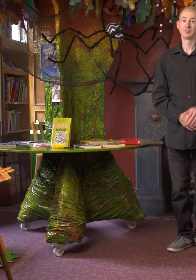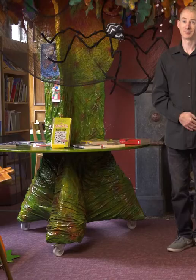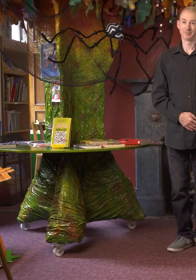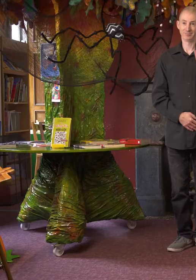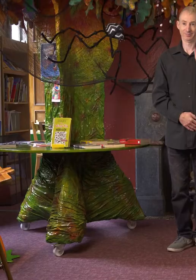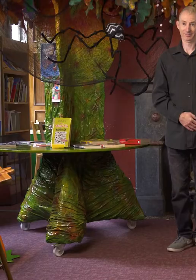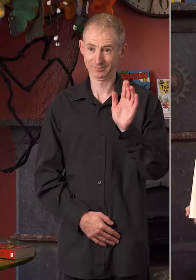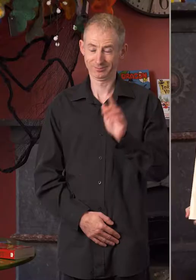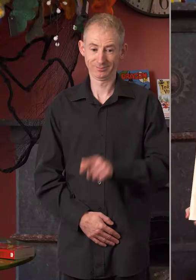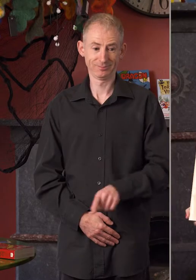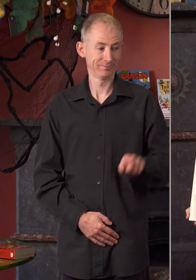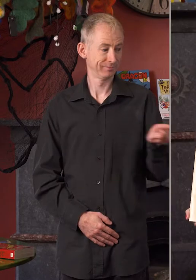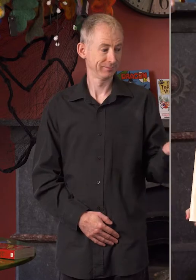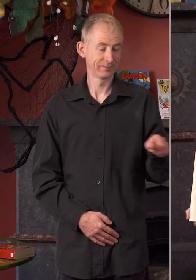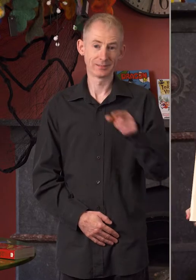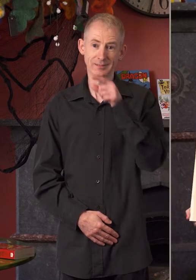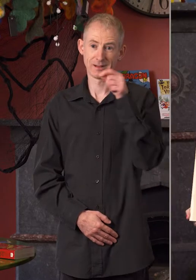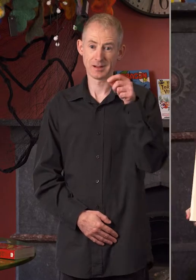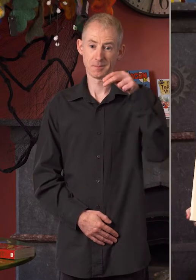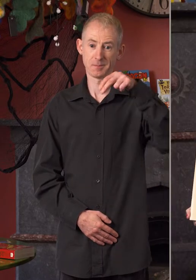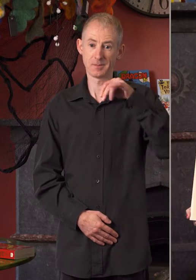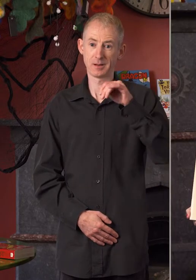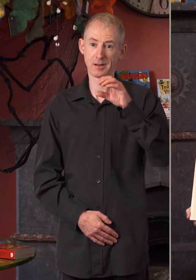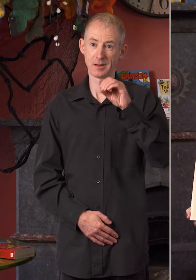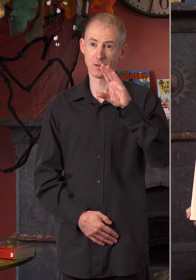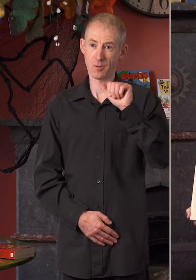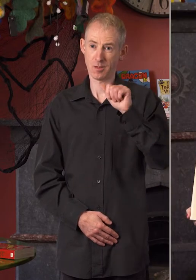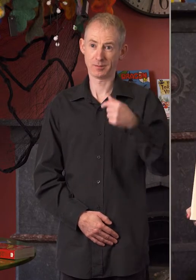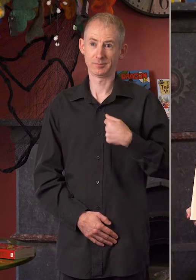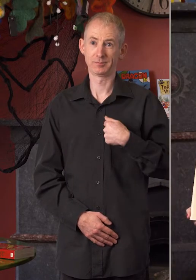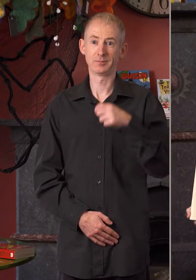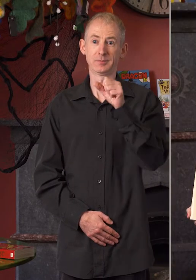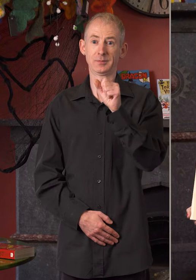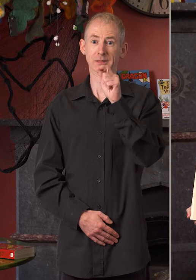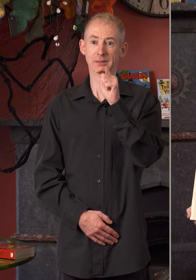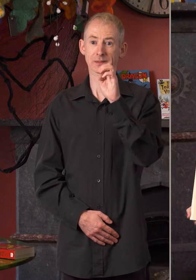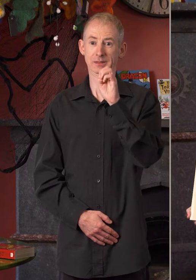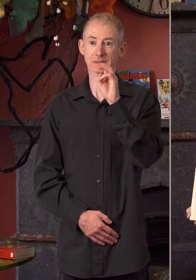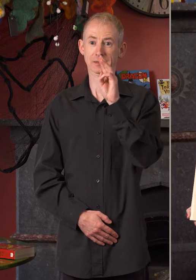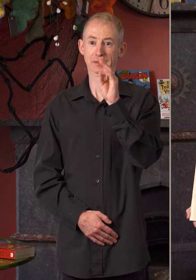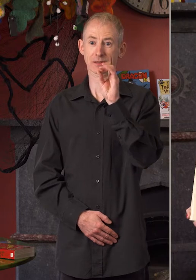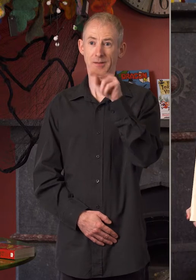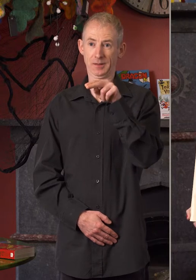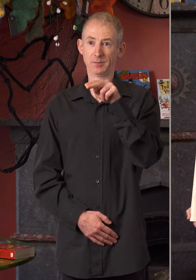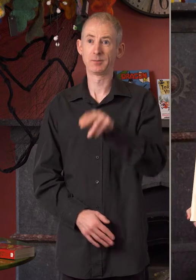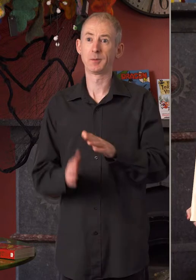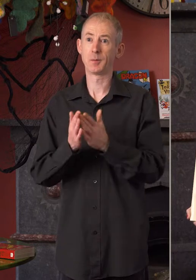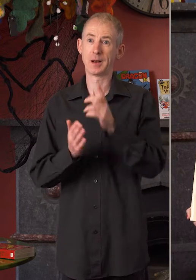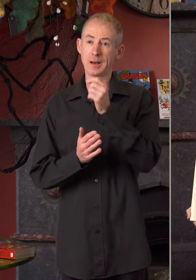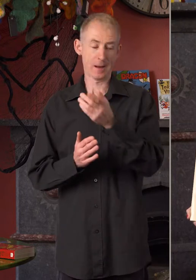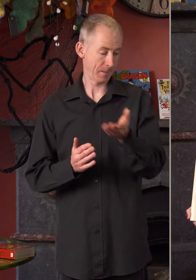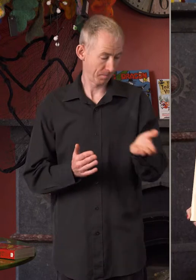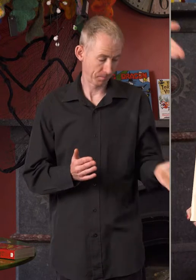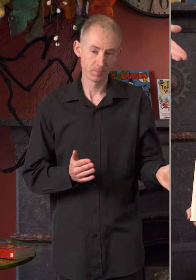Hello everybody, welcome to Storytime. I'm Nicola and this is Stephen and today we're reading Dear